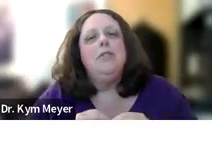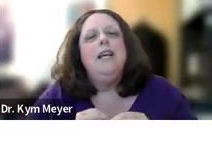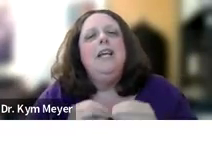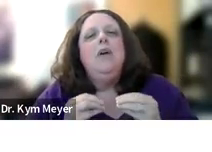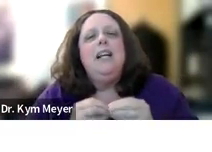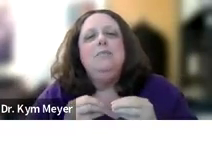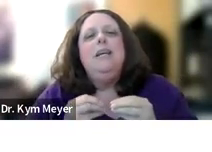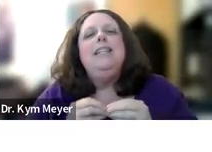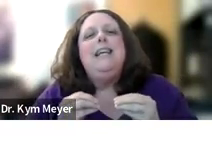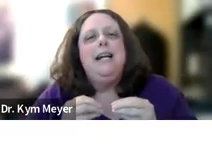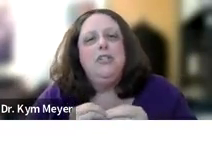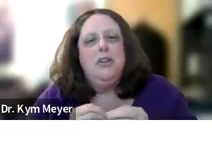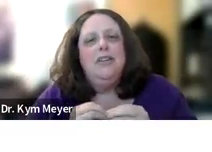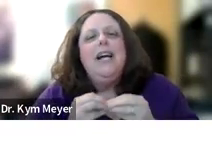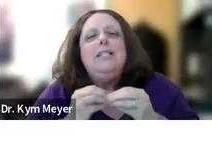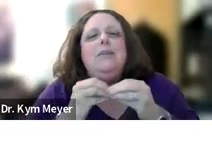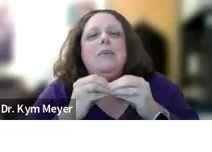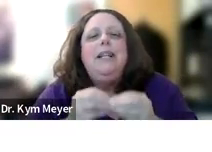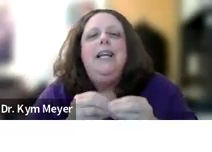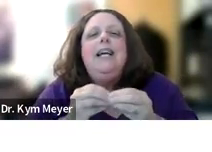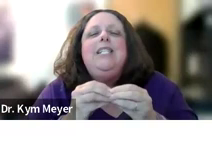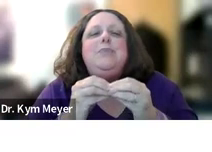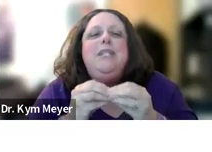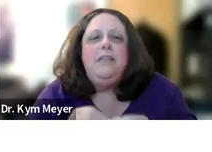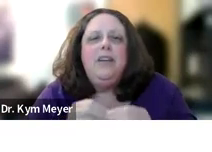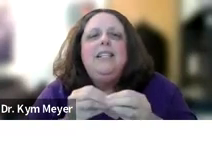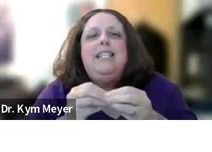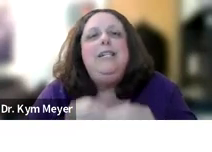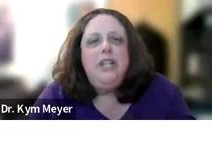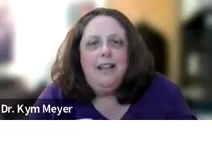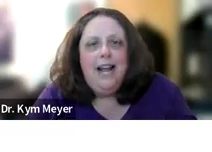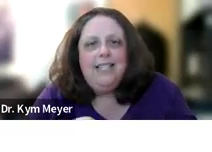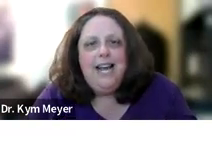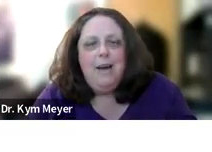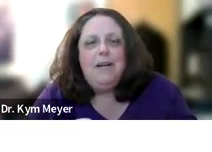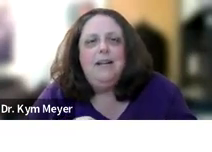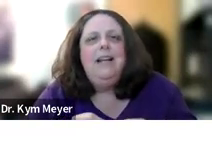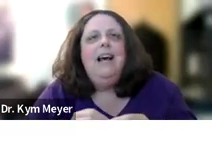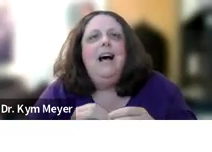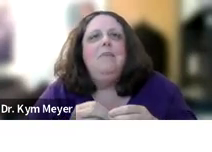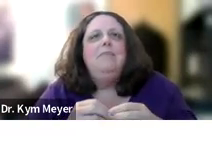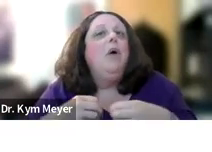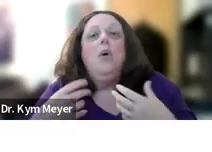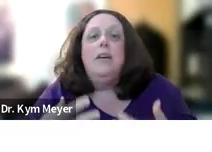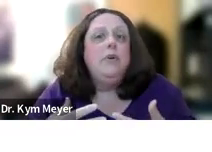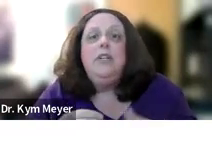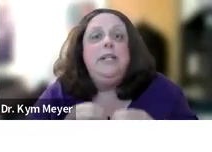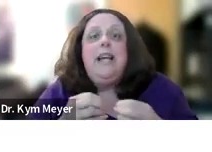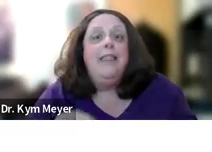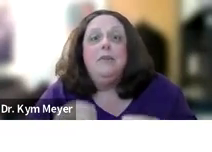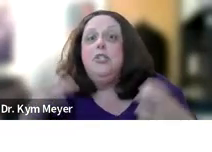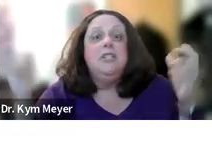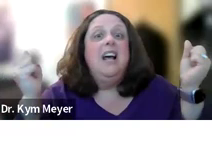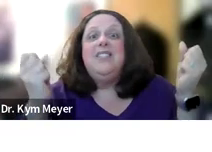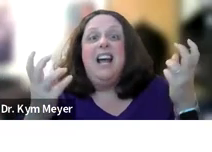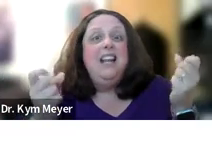up language. It has to be intentional. There has to be really specific teaching that has to happen. Um, or if we're doing